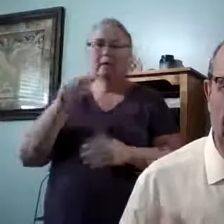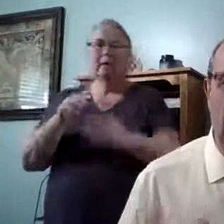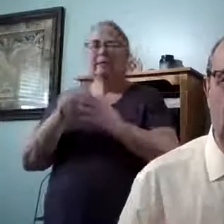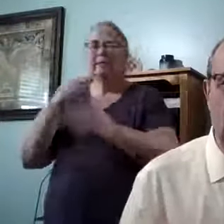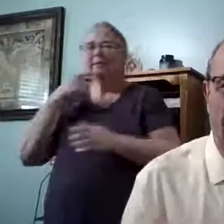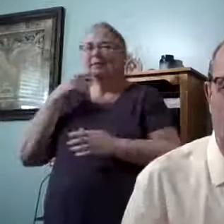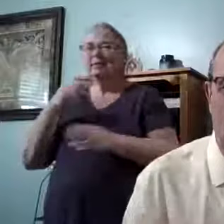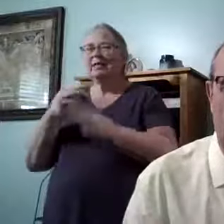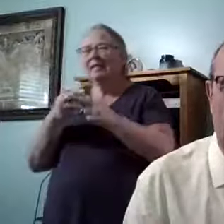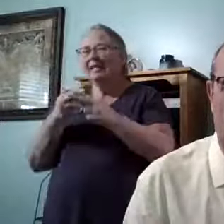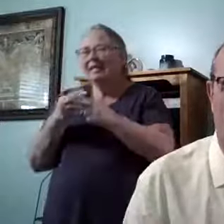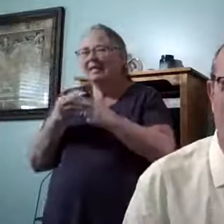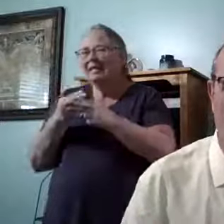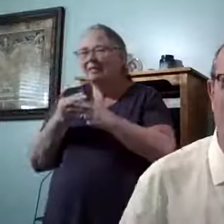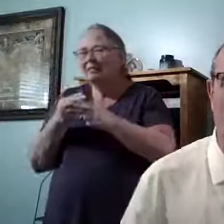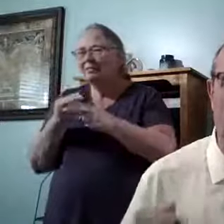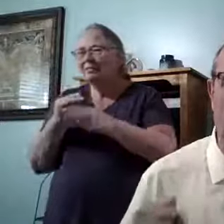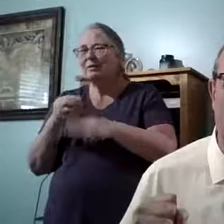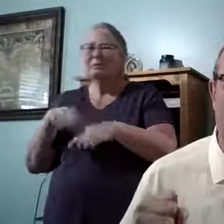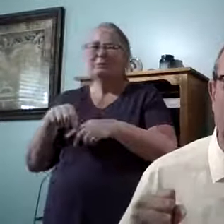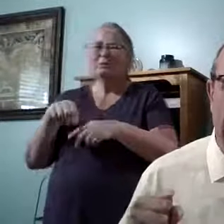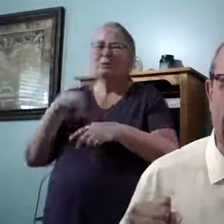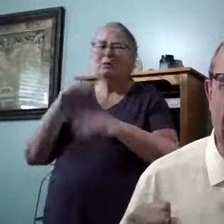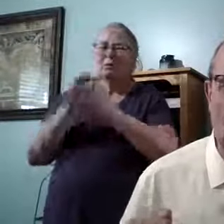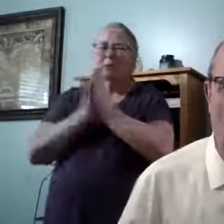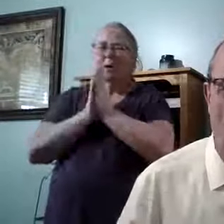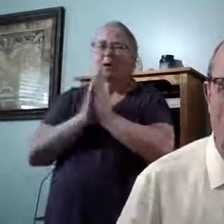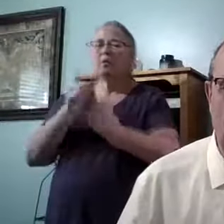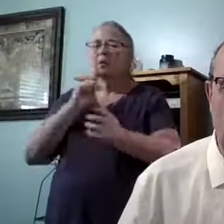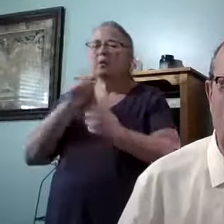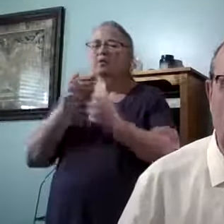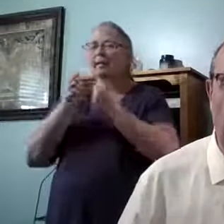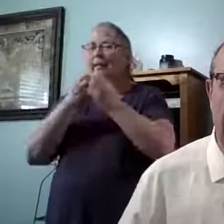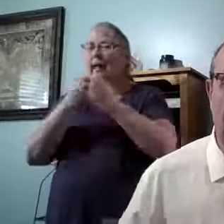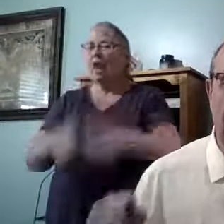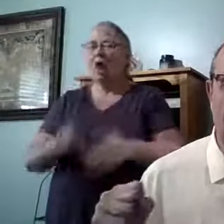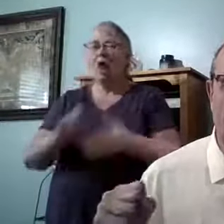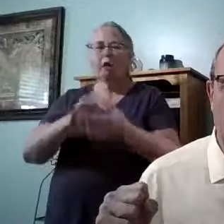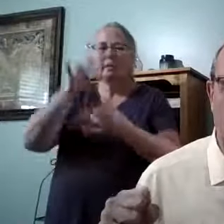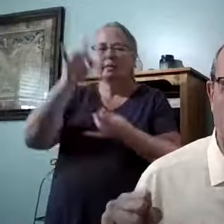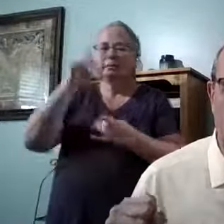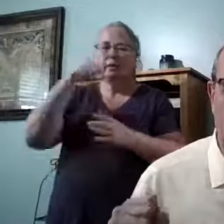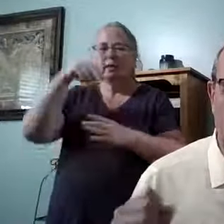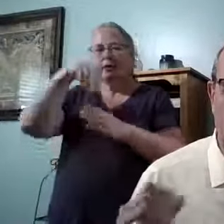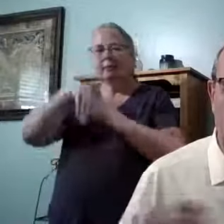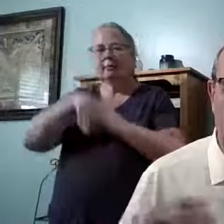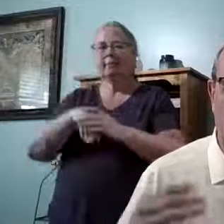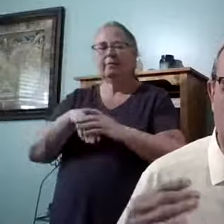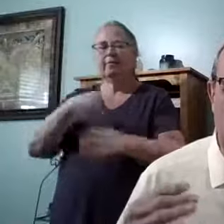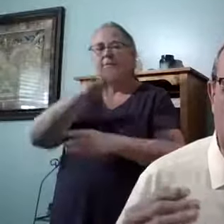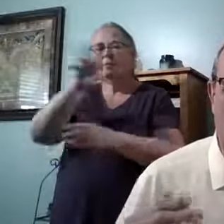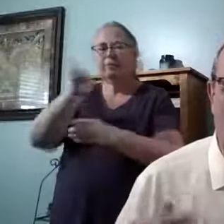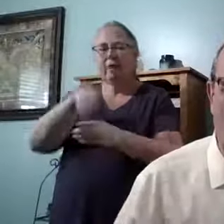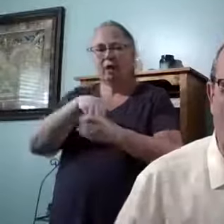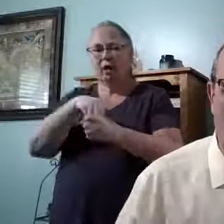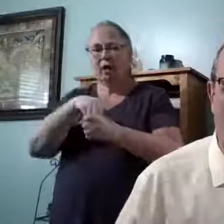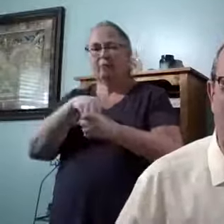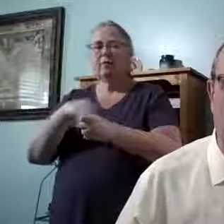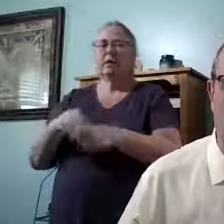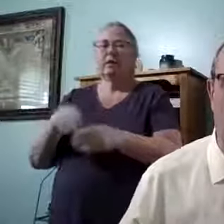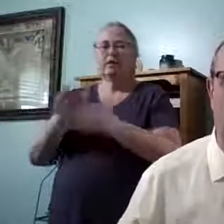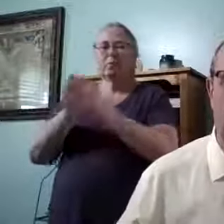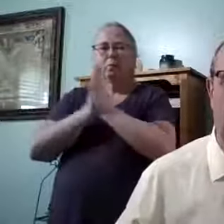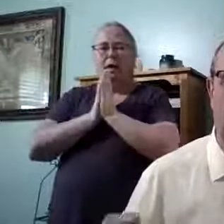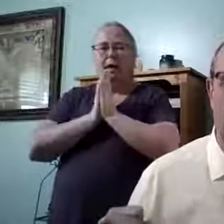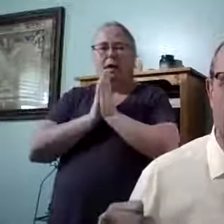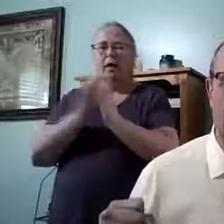about that little shallow kind of praying. We're talking about getting lost in the spirit, getting in your closet